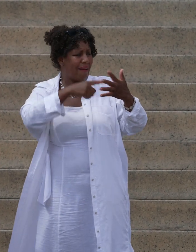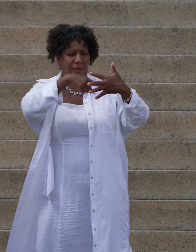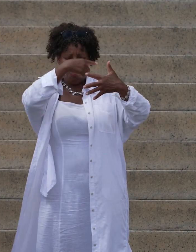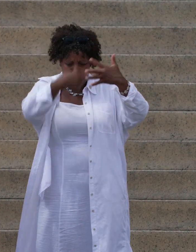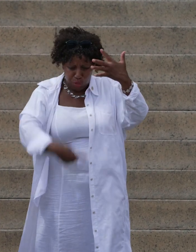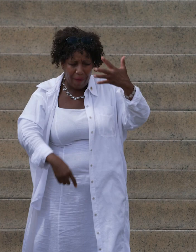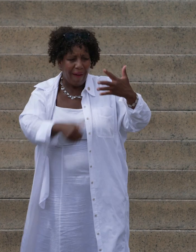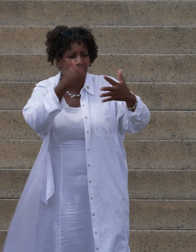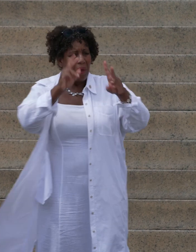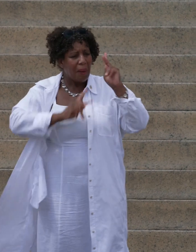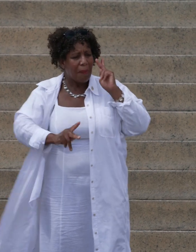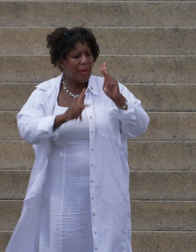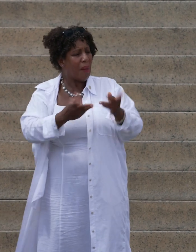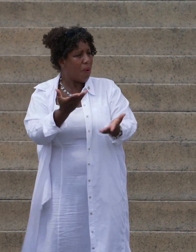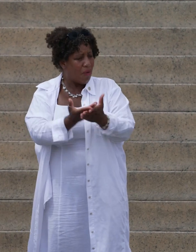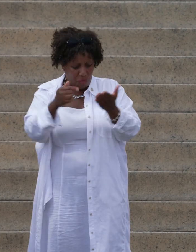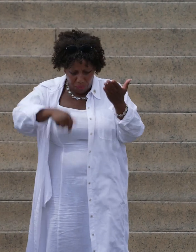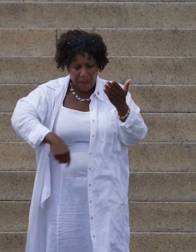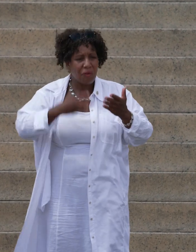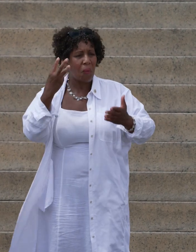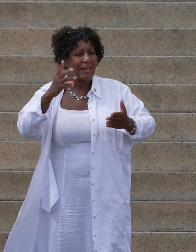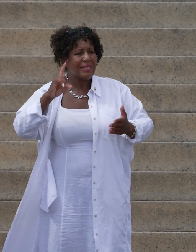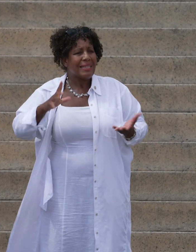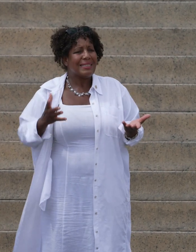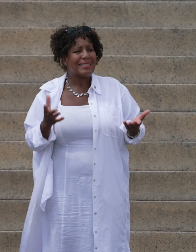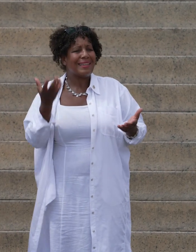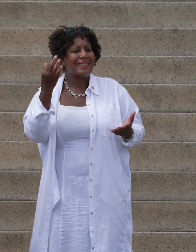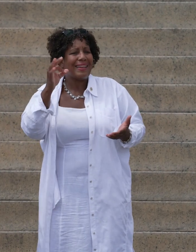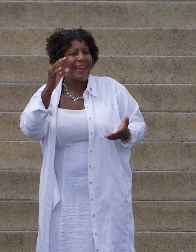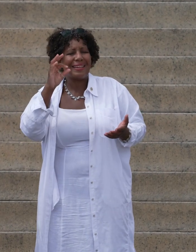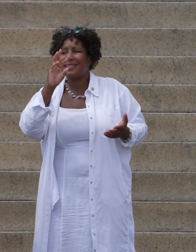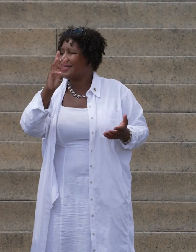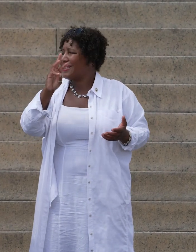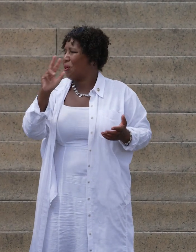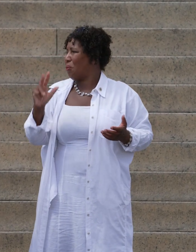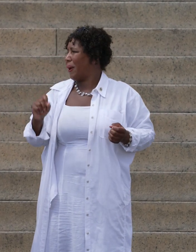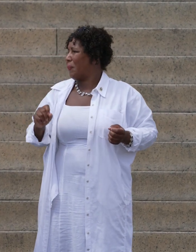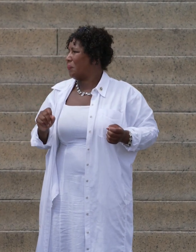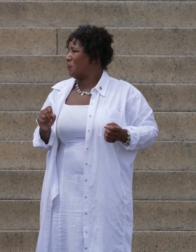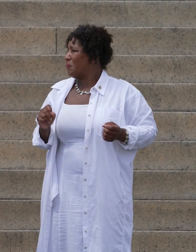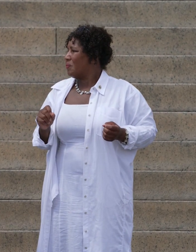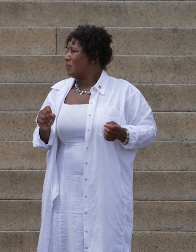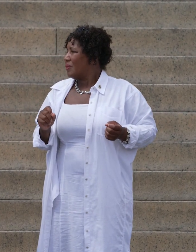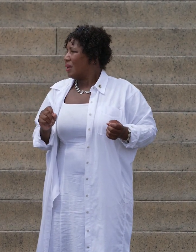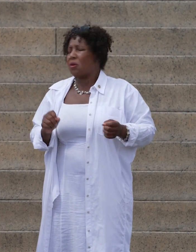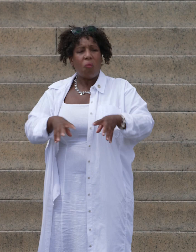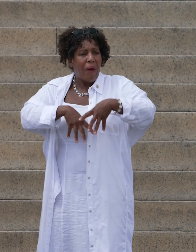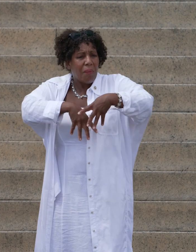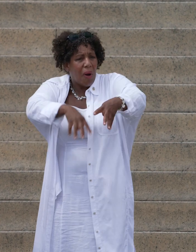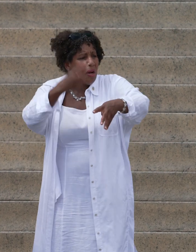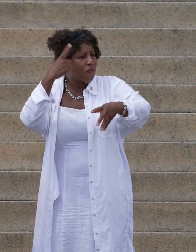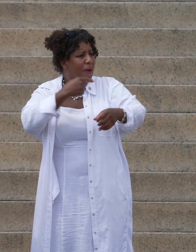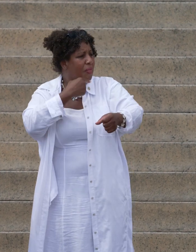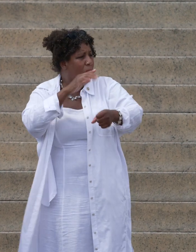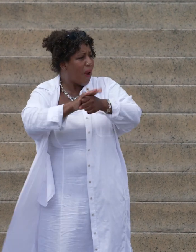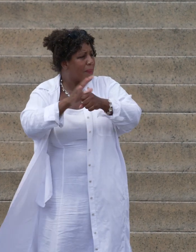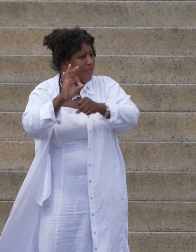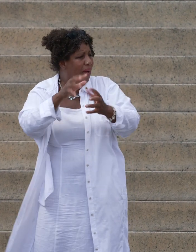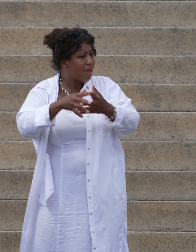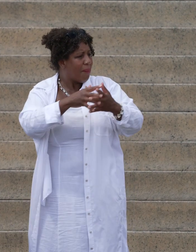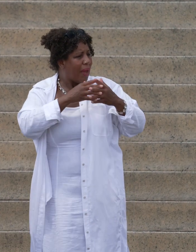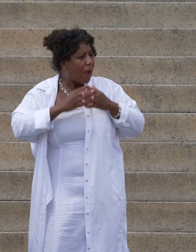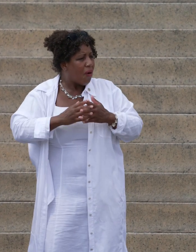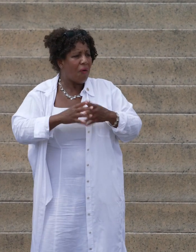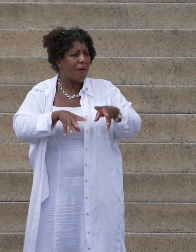all those who came to Washington in 1963. We march for the promise of America.